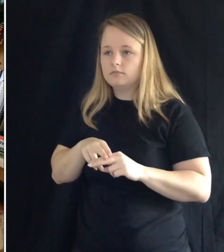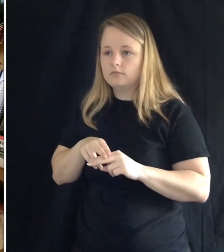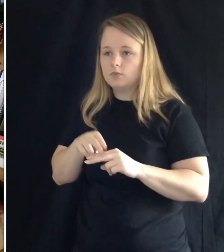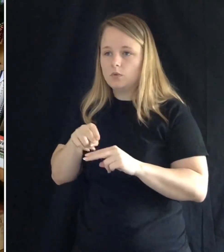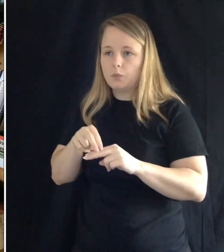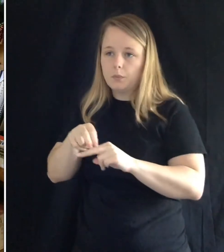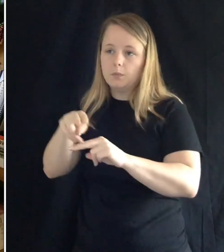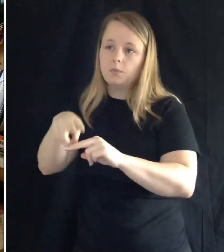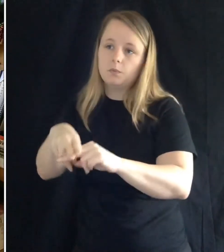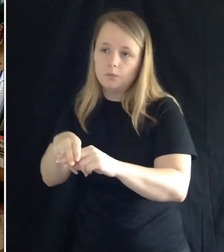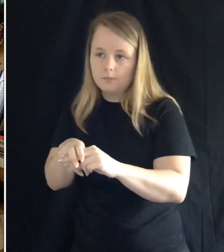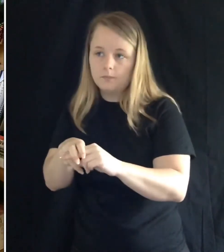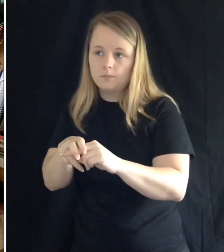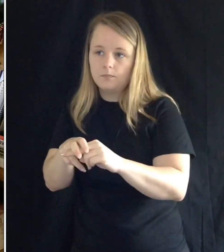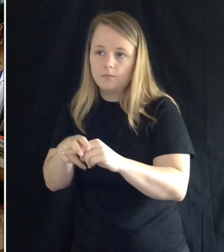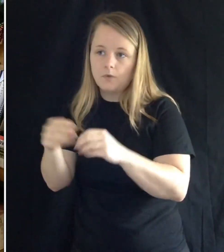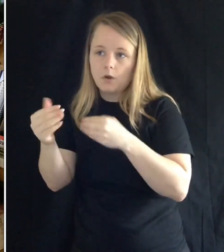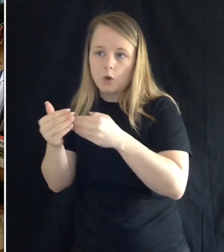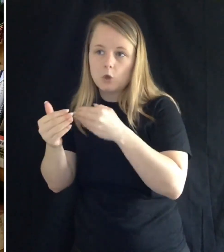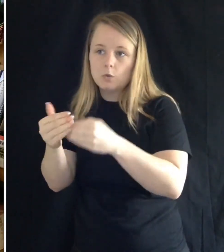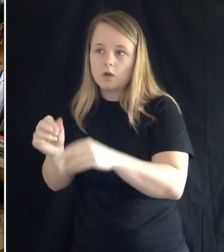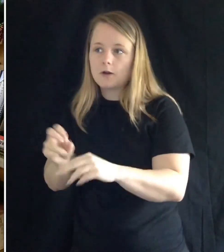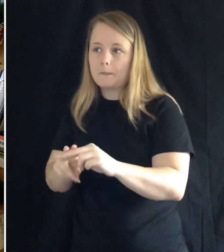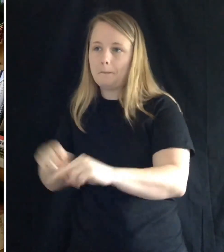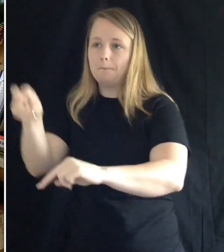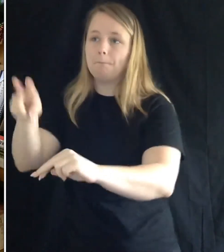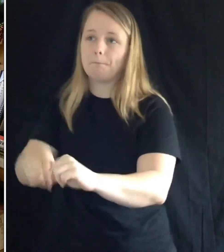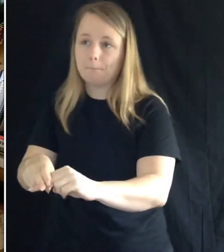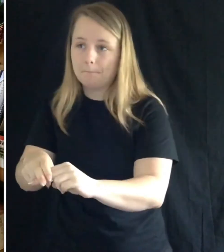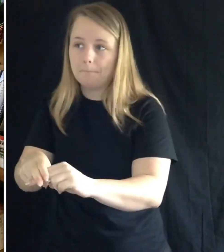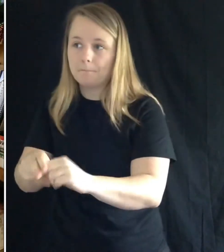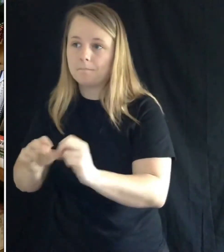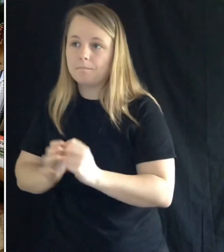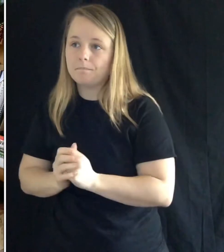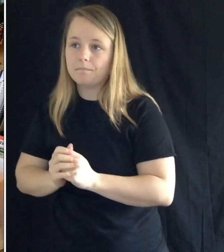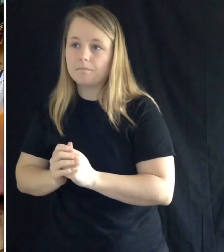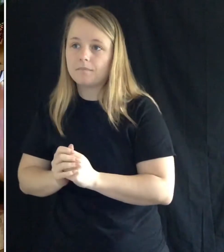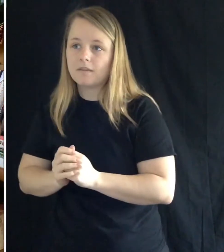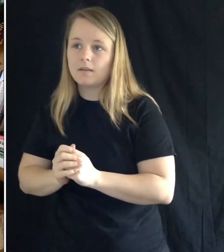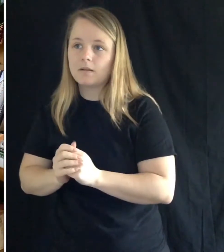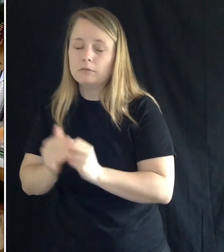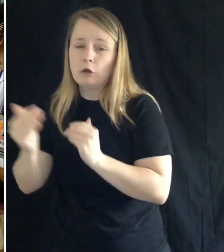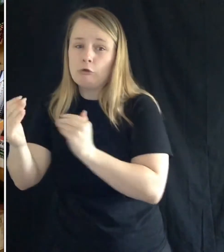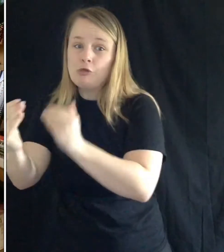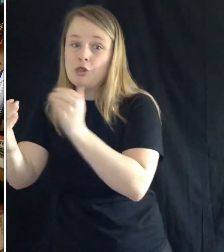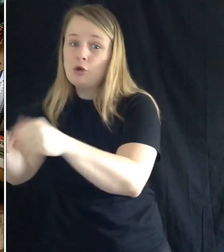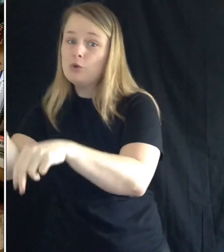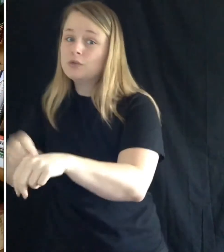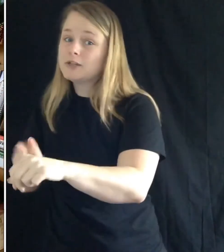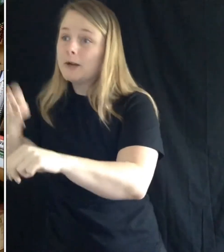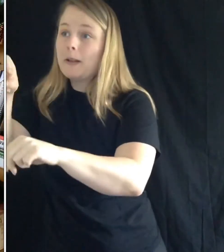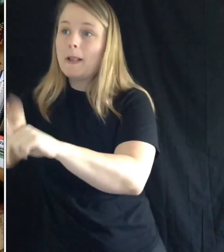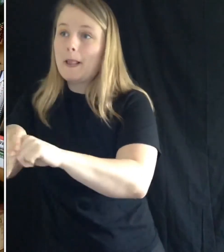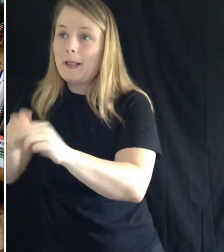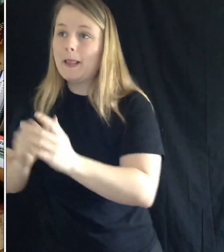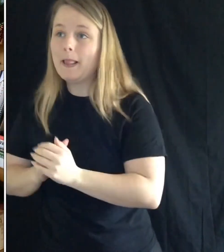and closer and closer.